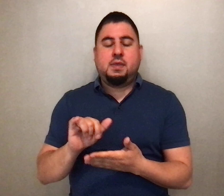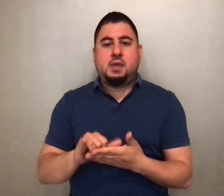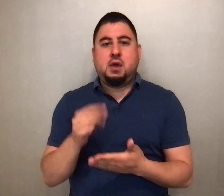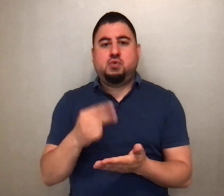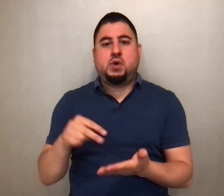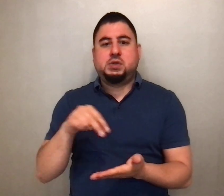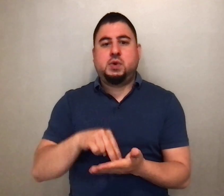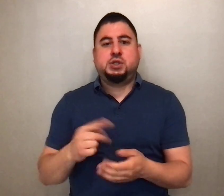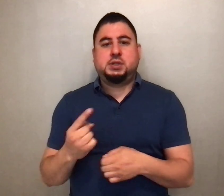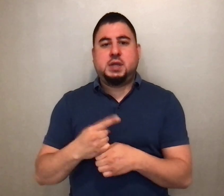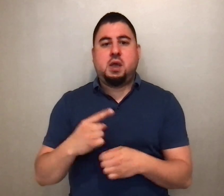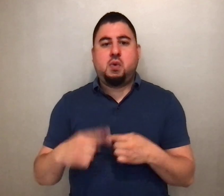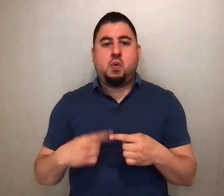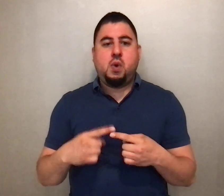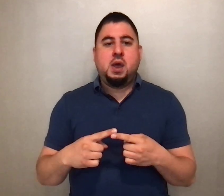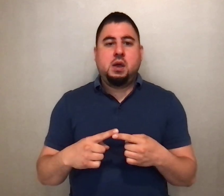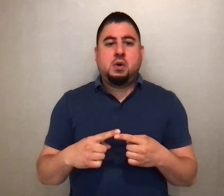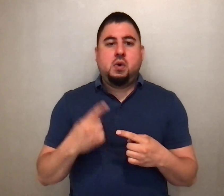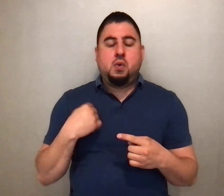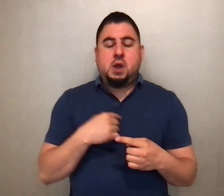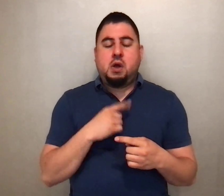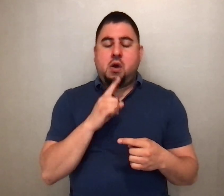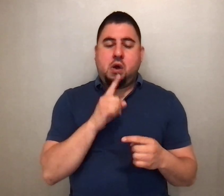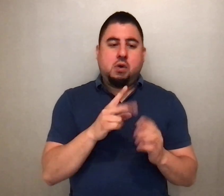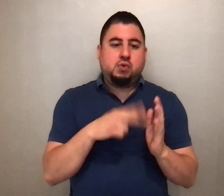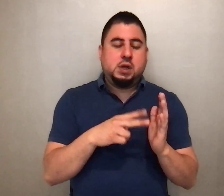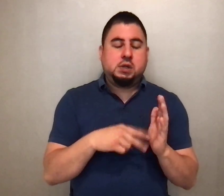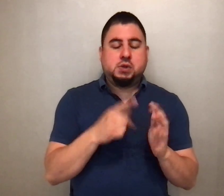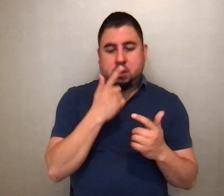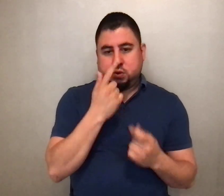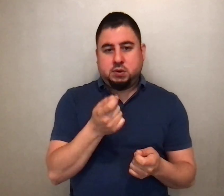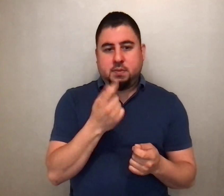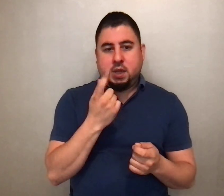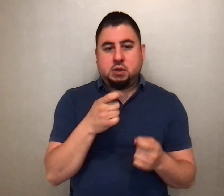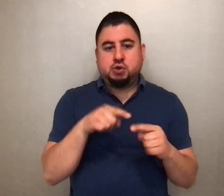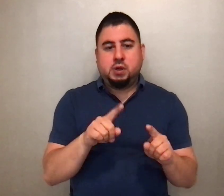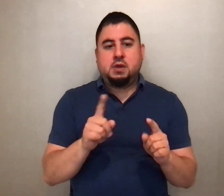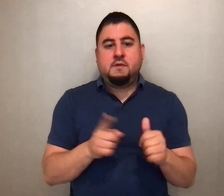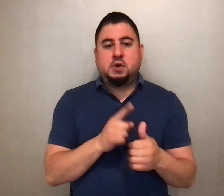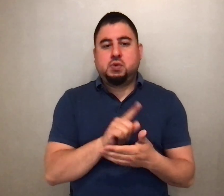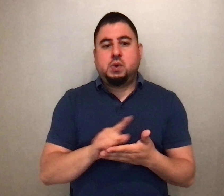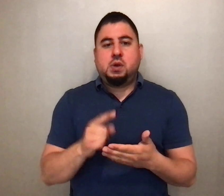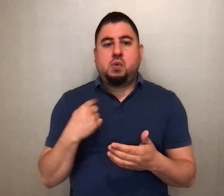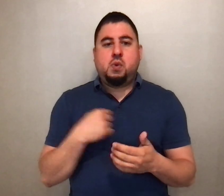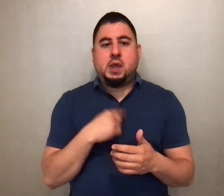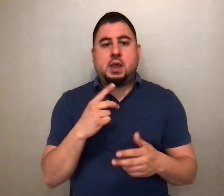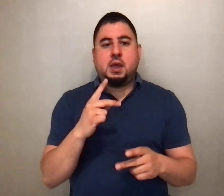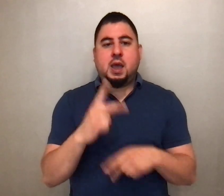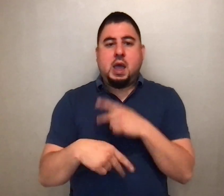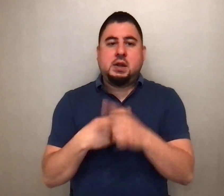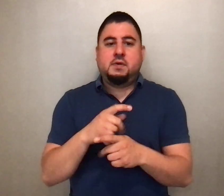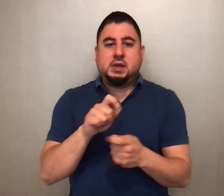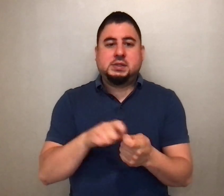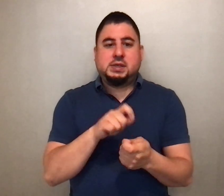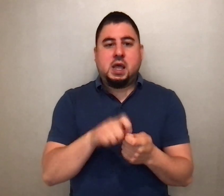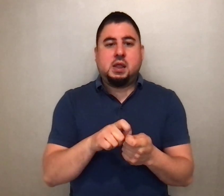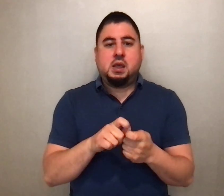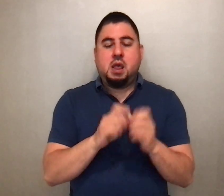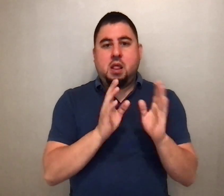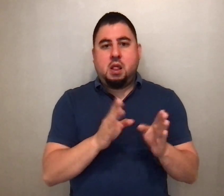day. We're kind of, our readings are very interesting because all throughout these first weeks we kind of, we're not exactly in chronological order, but that's